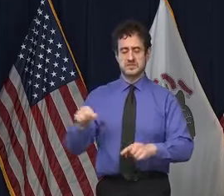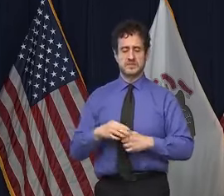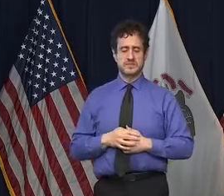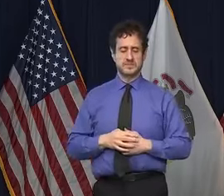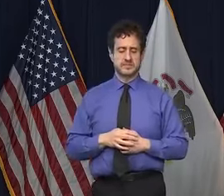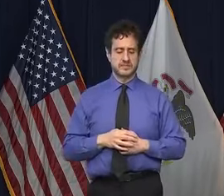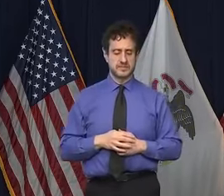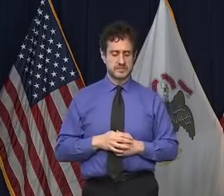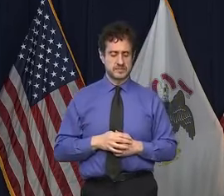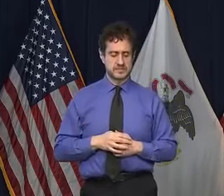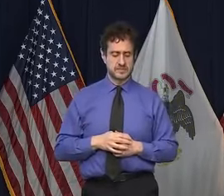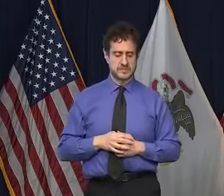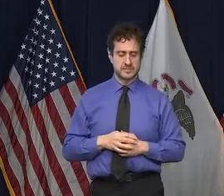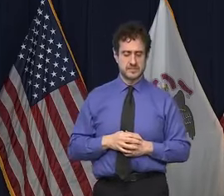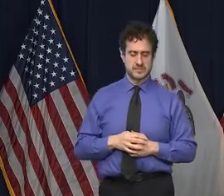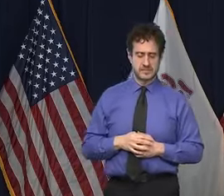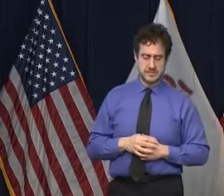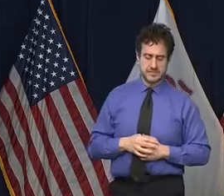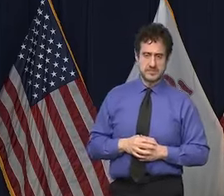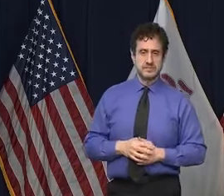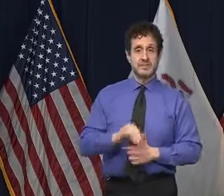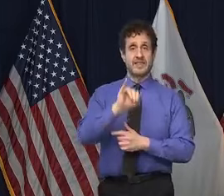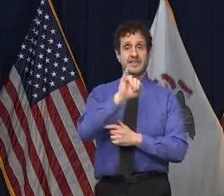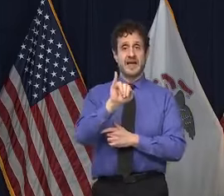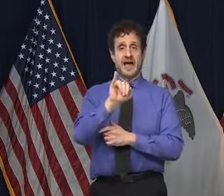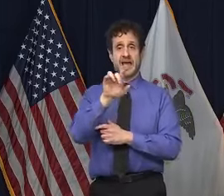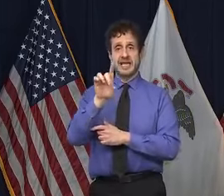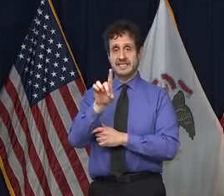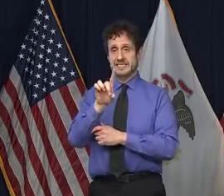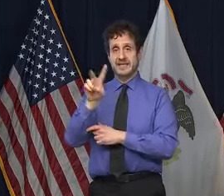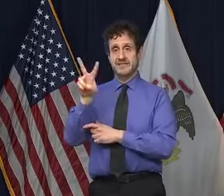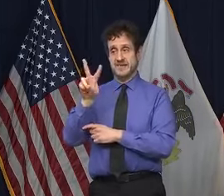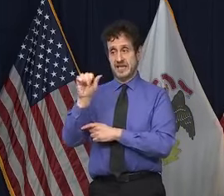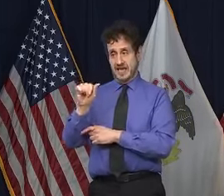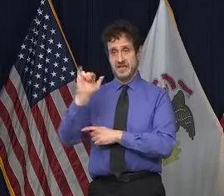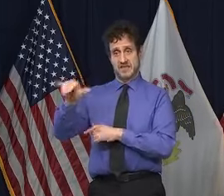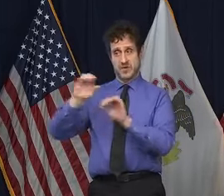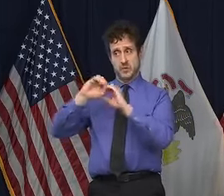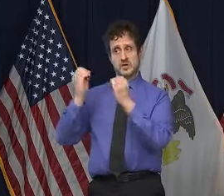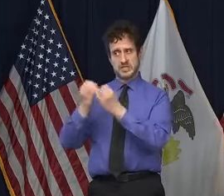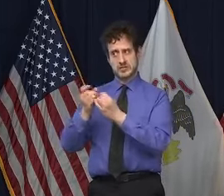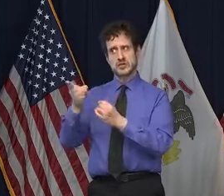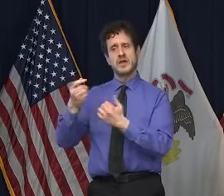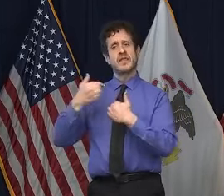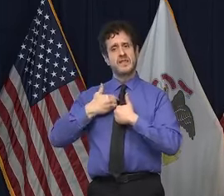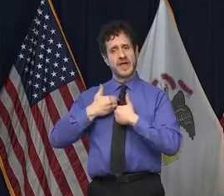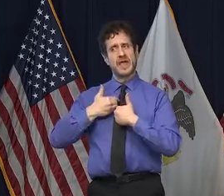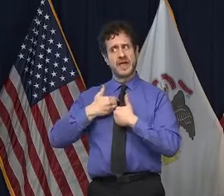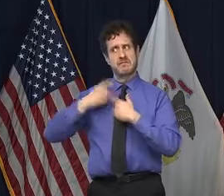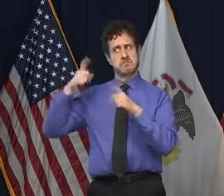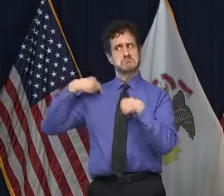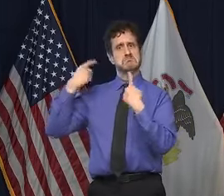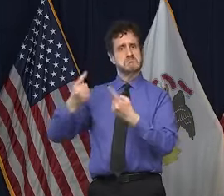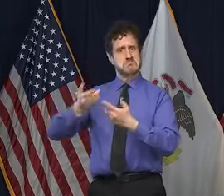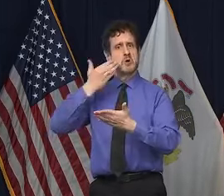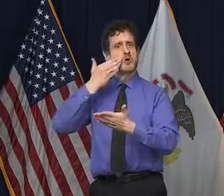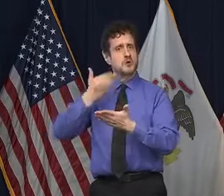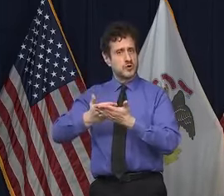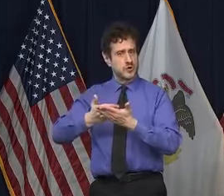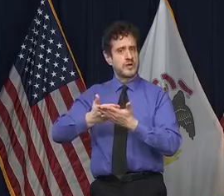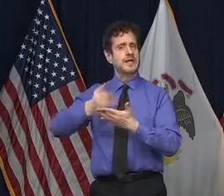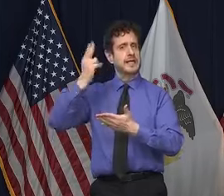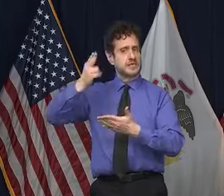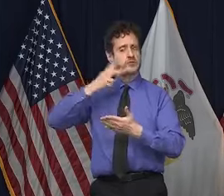And the IDVA, you know, has had a pretty good record in those other veterans' homes. And